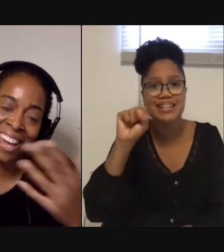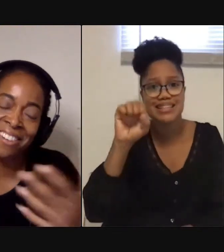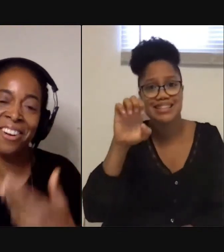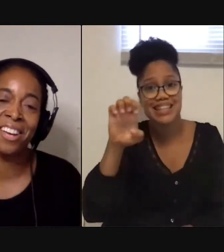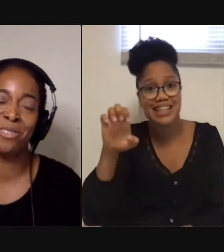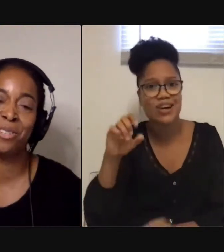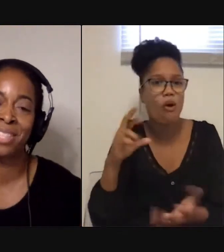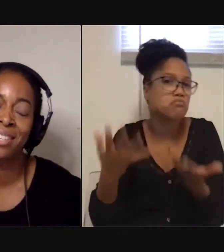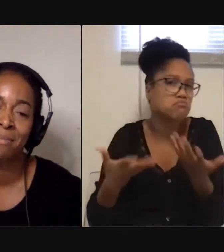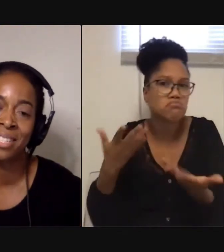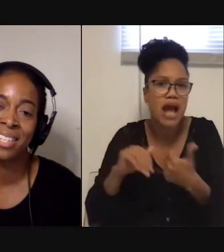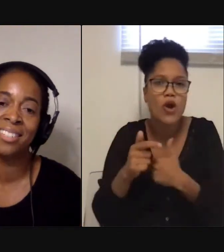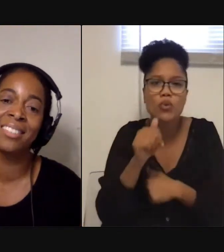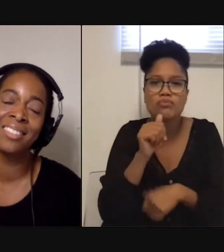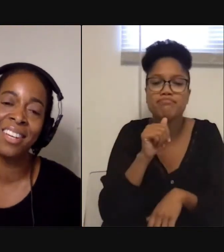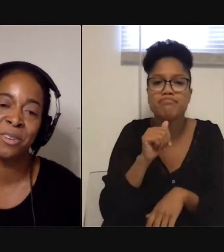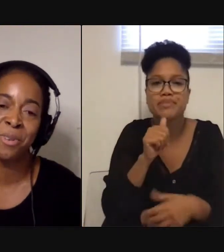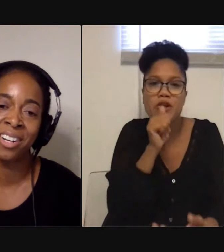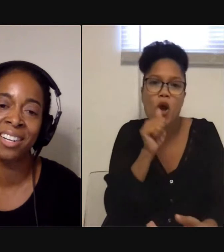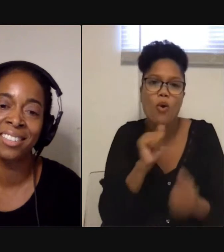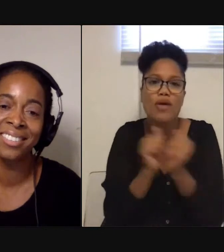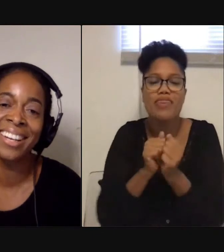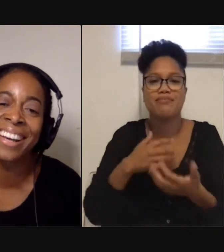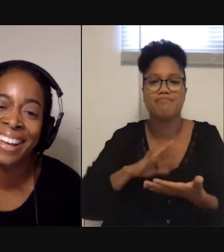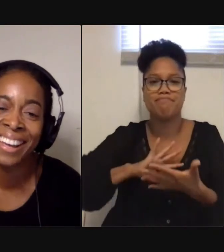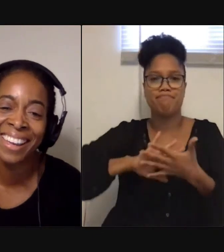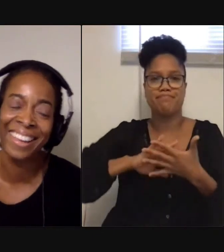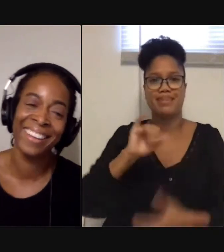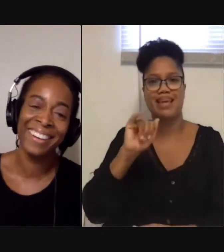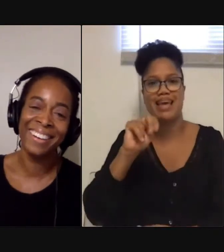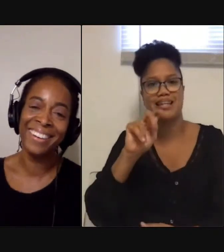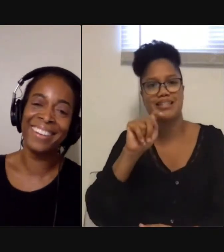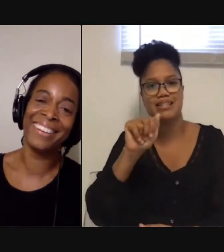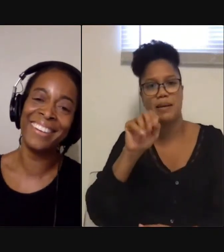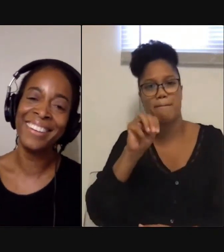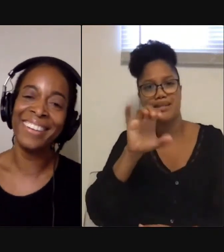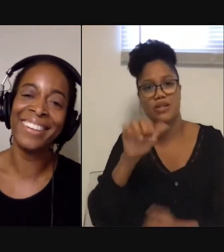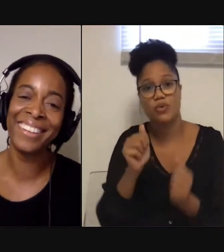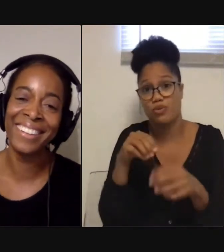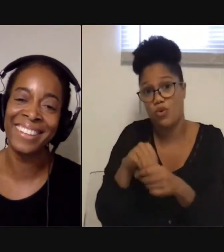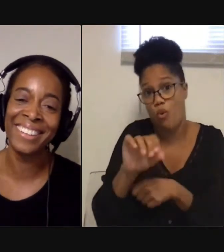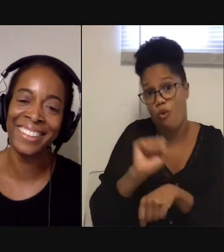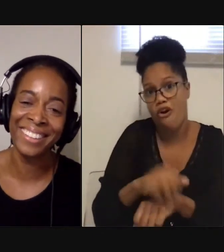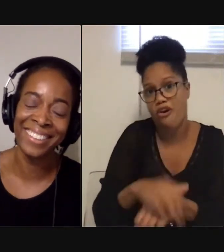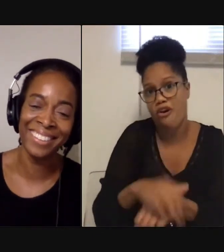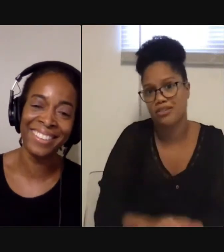I don't know, how you deal with intimacy in your work. man. Yeah. Intimacy, that's a big deal.